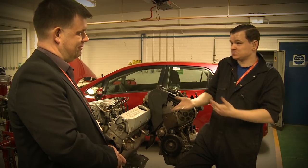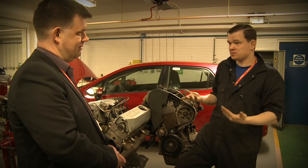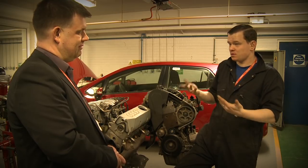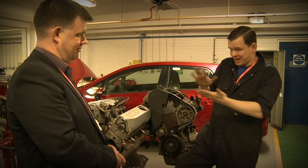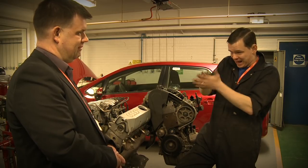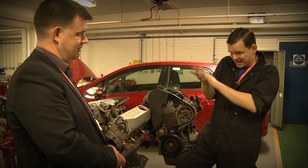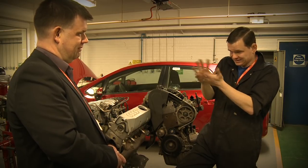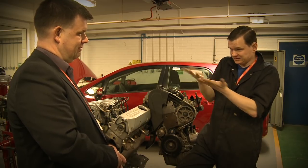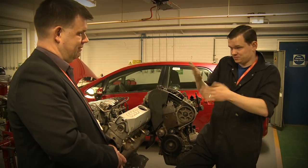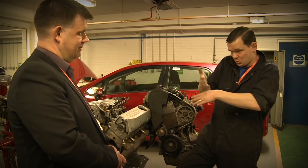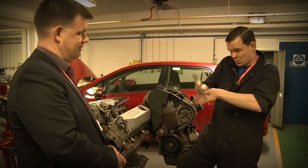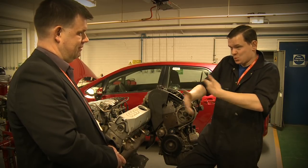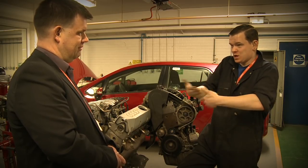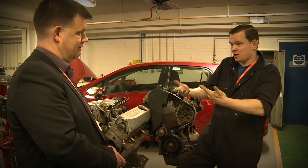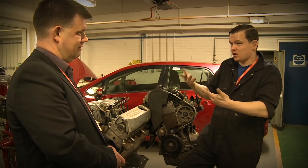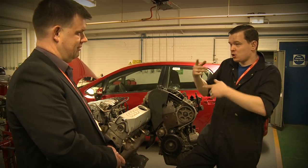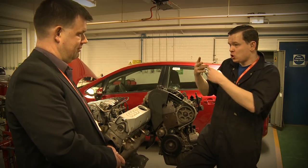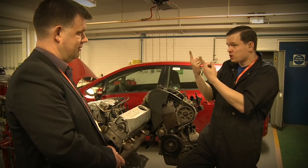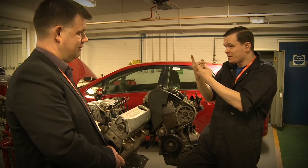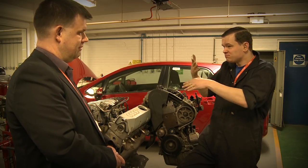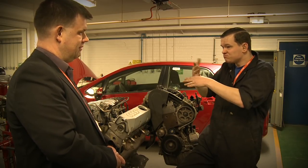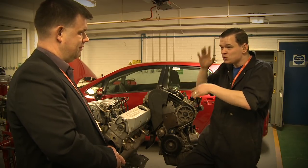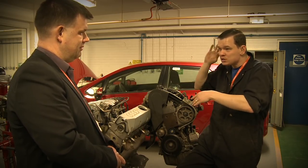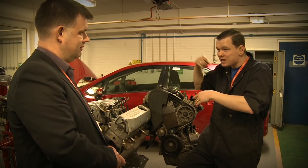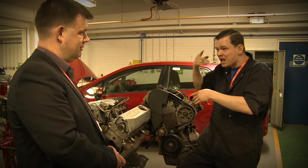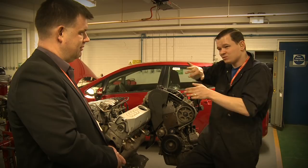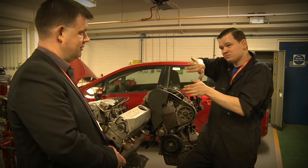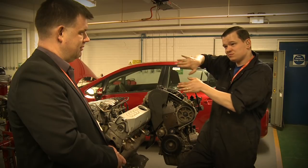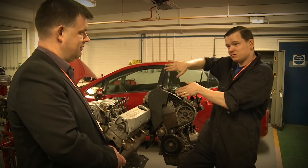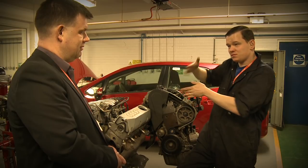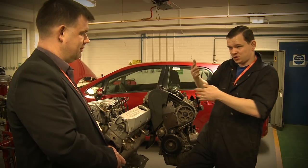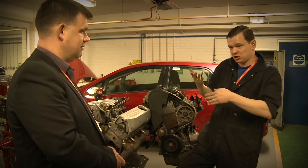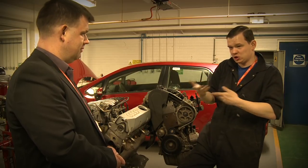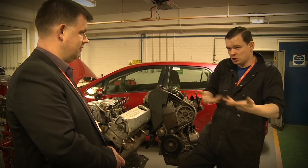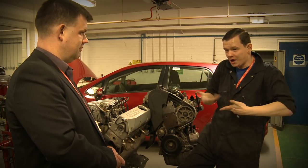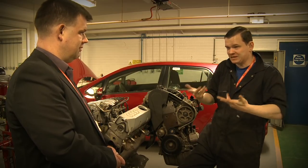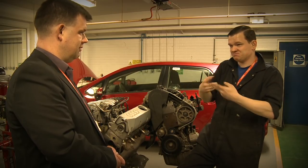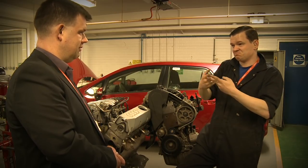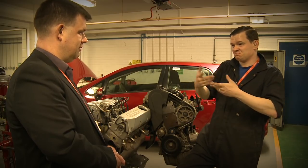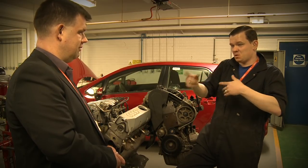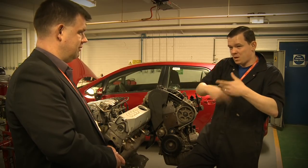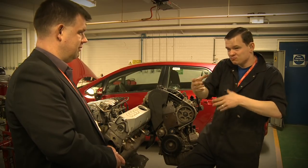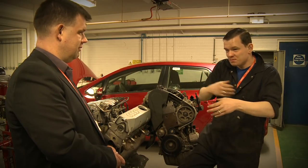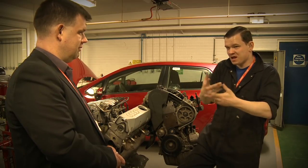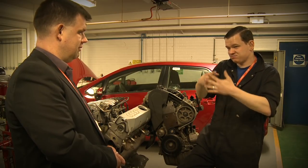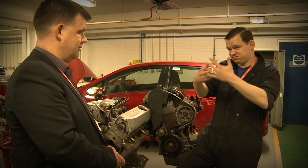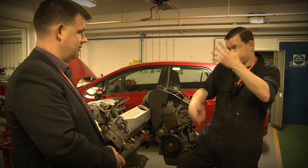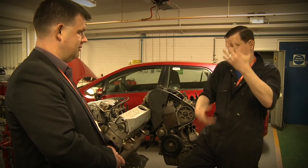There's nothing wrong with my hands. For some tasks you need to be able to hear noises but there's no problem with routine servicing. And a whole host of other jobs.